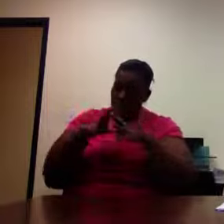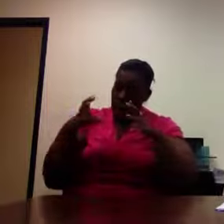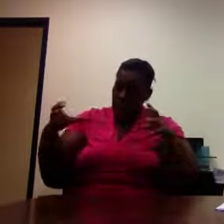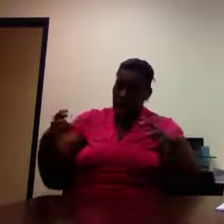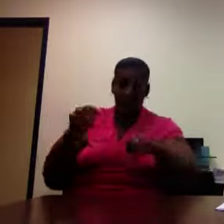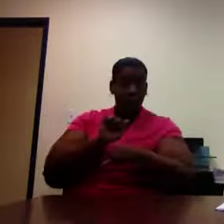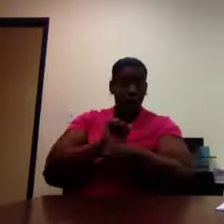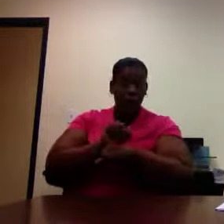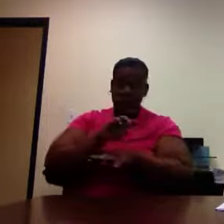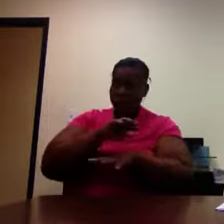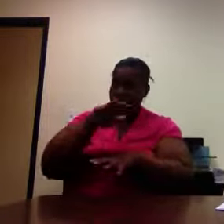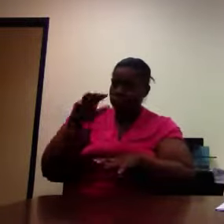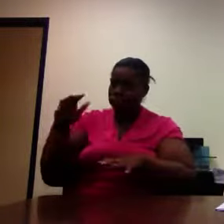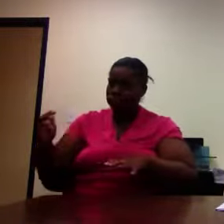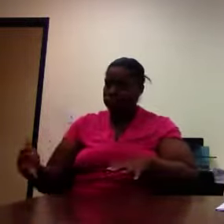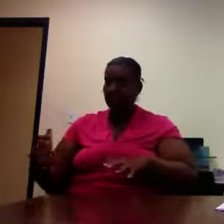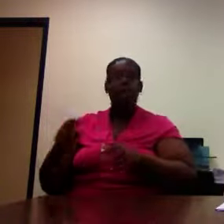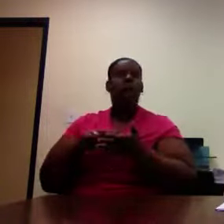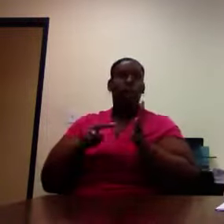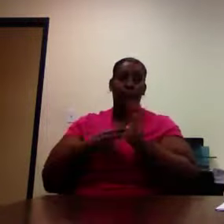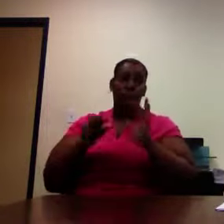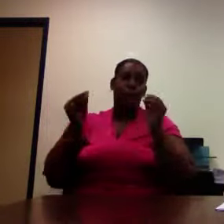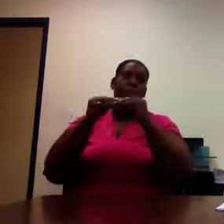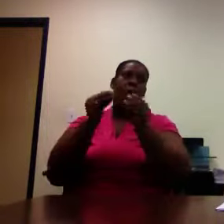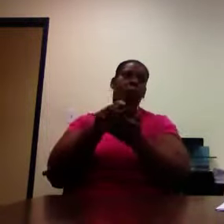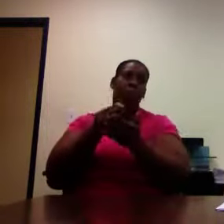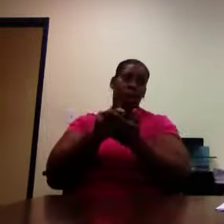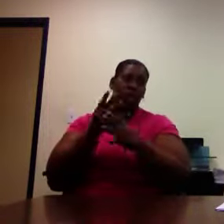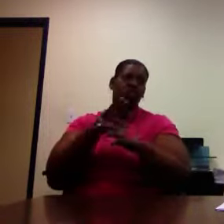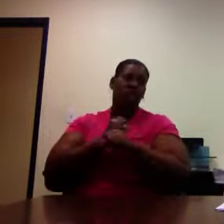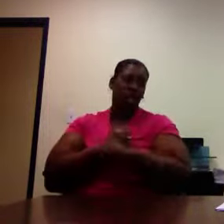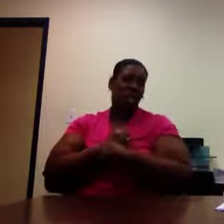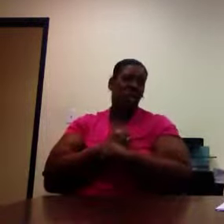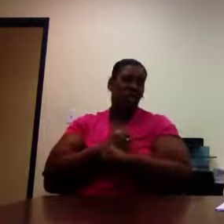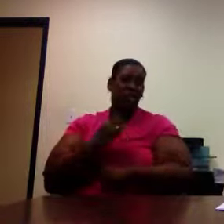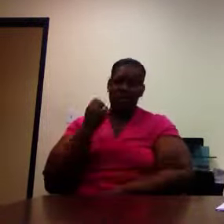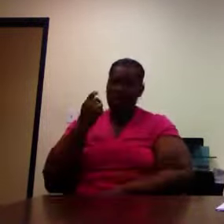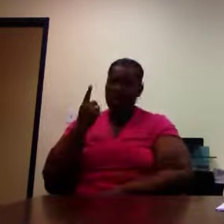warehouse, the more you get paid. So, this, it affects your payment.